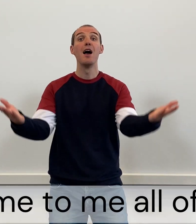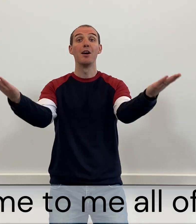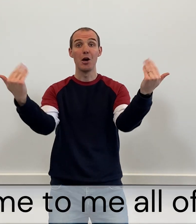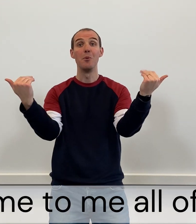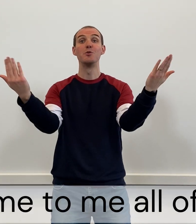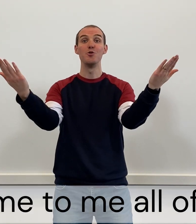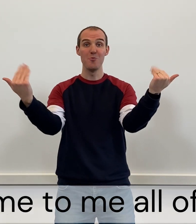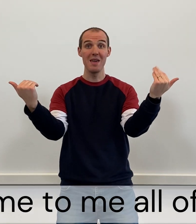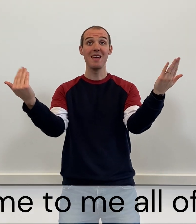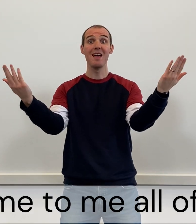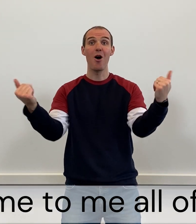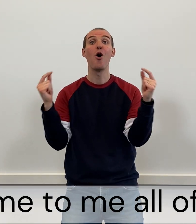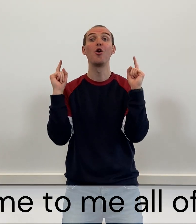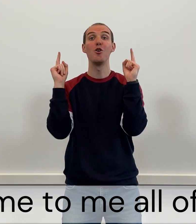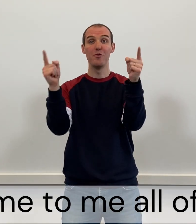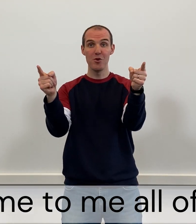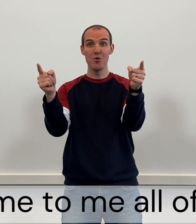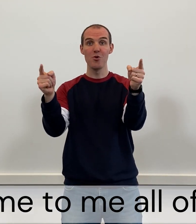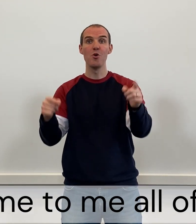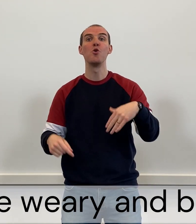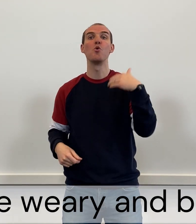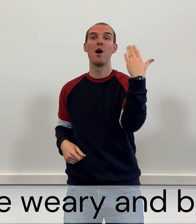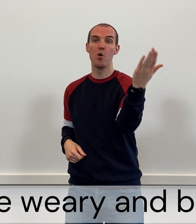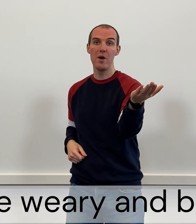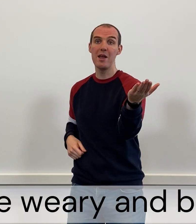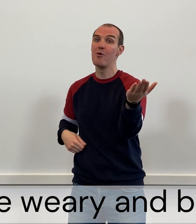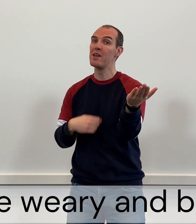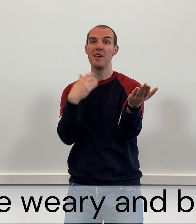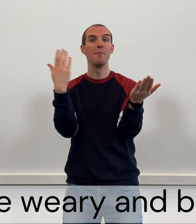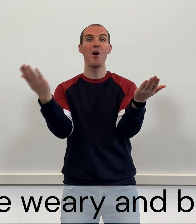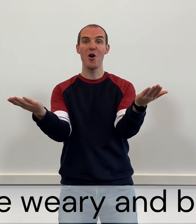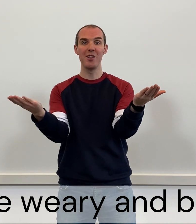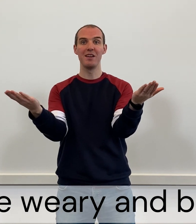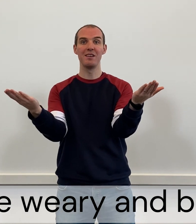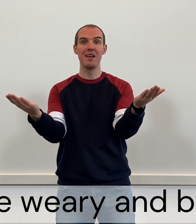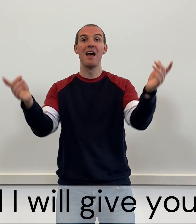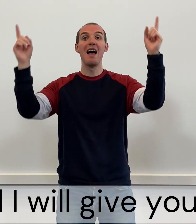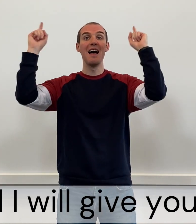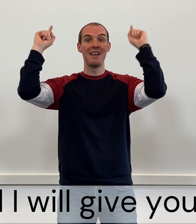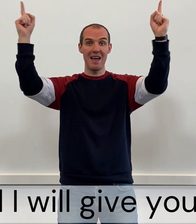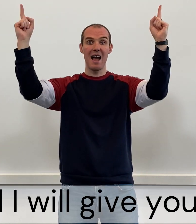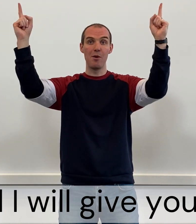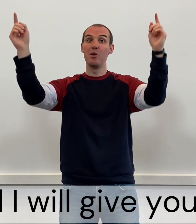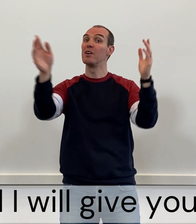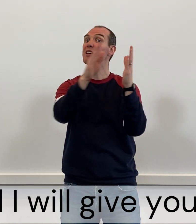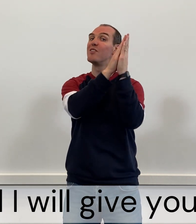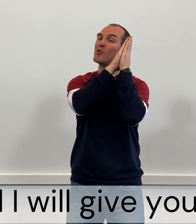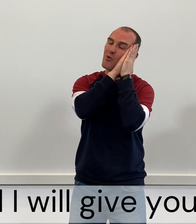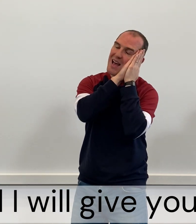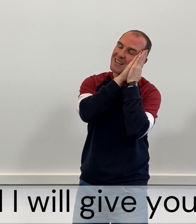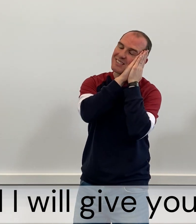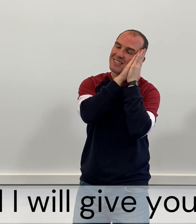Come to me, all of you, who are weary and burdened, and I will give you rest.